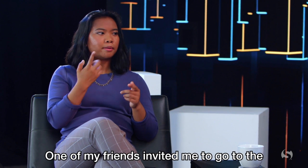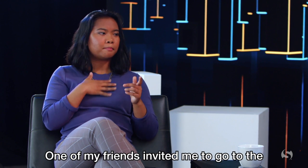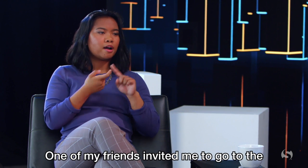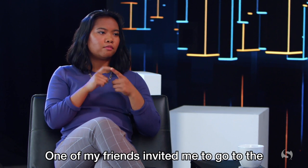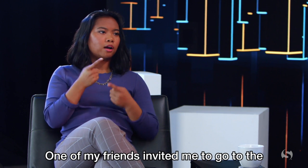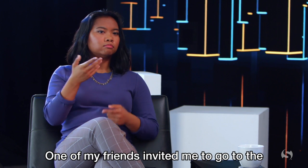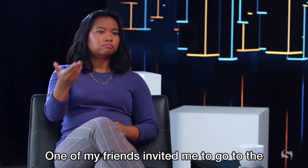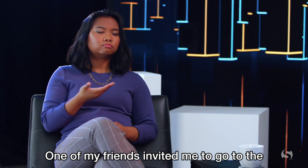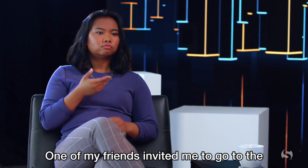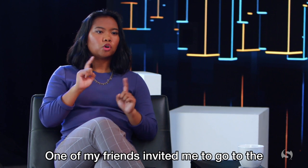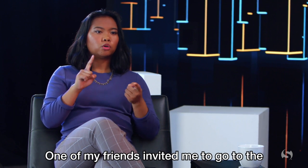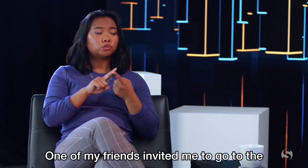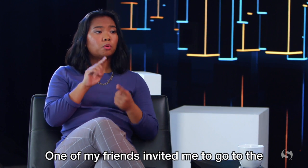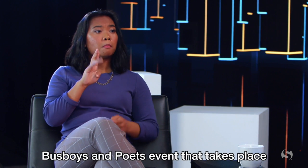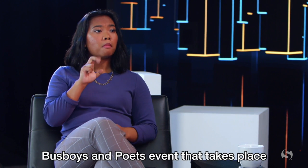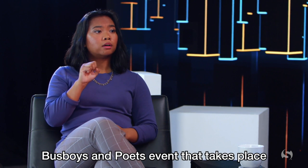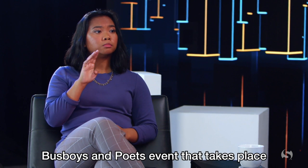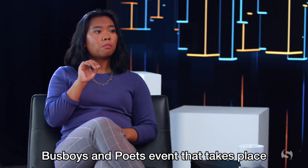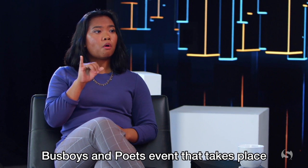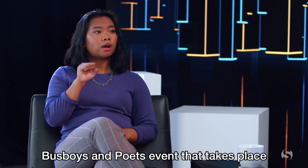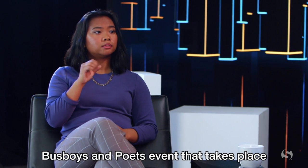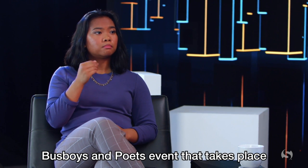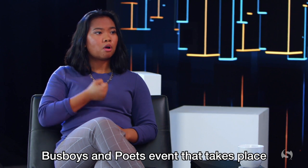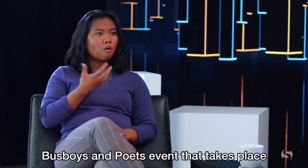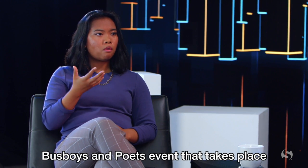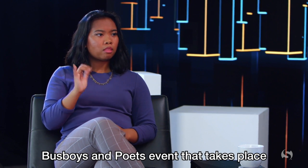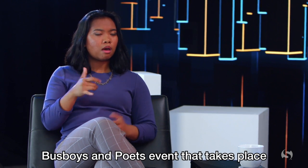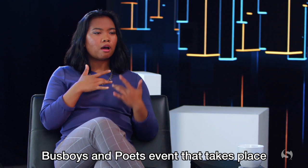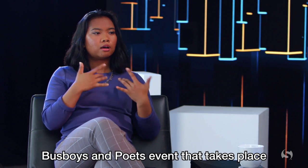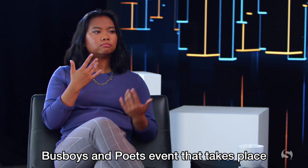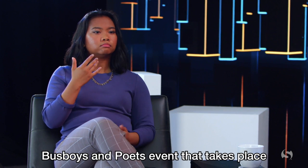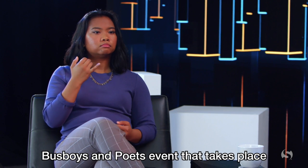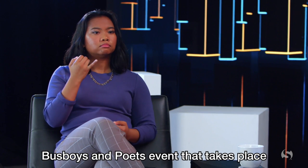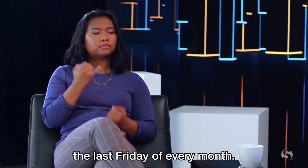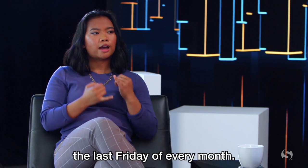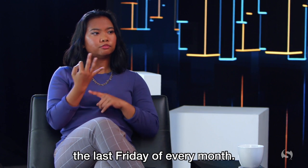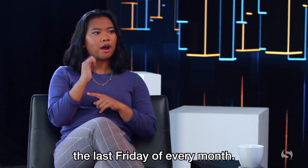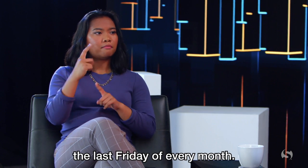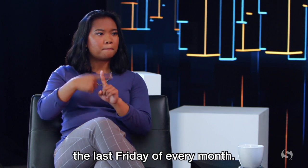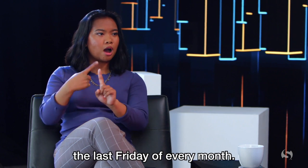One of my friends invited me to go to the Busboys and Poets event that takes place the last Friday of every month.